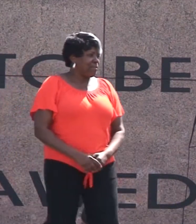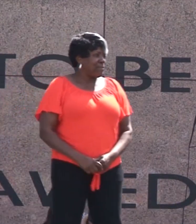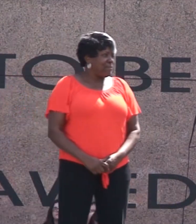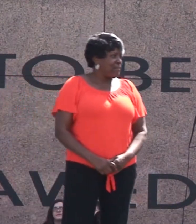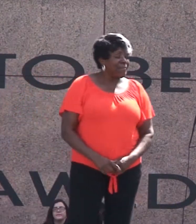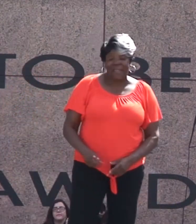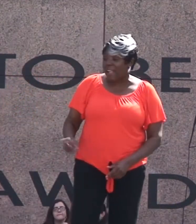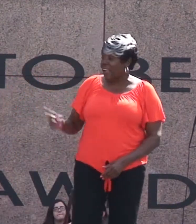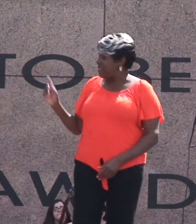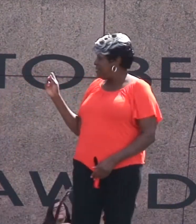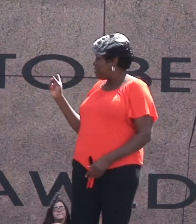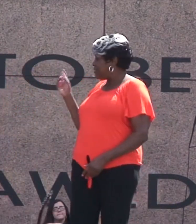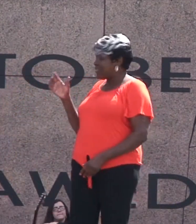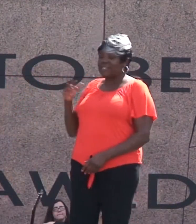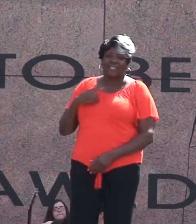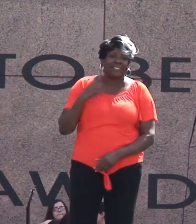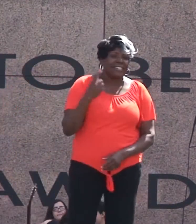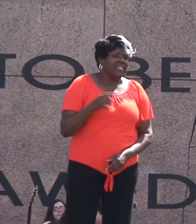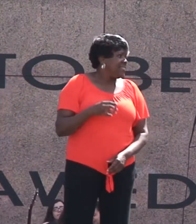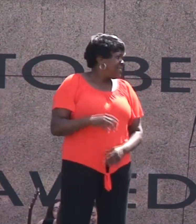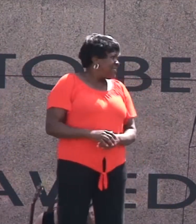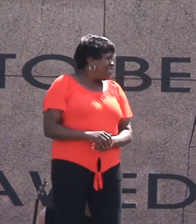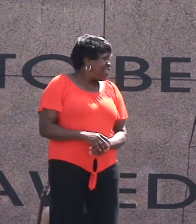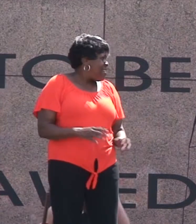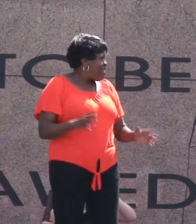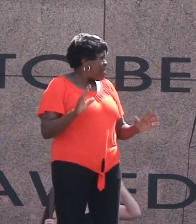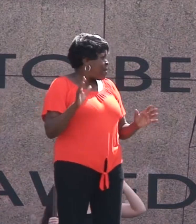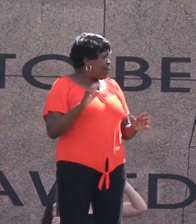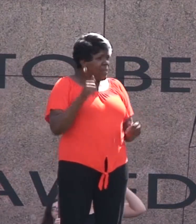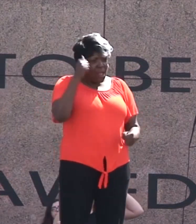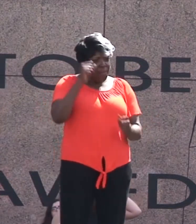And oh I forgot to Hey Lacey where are you